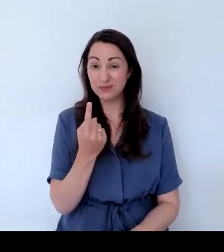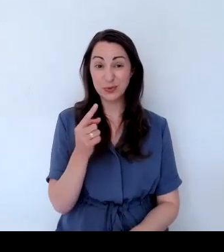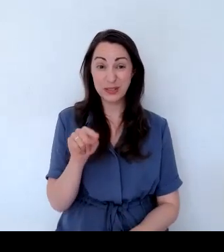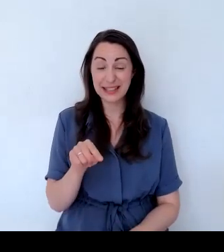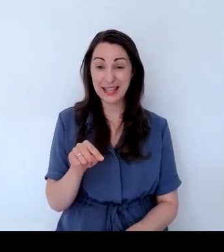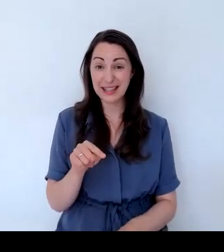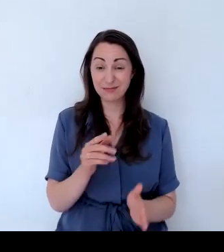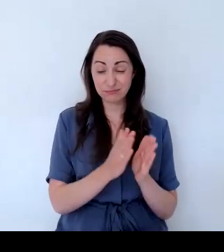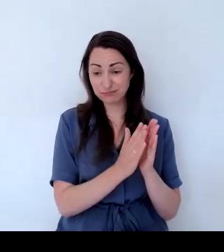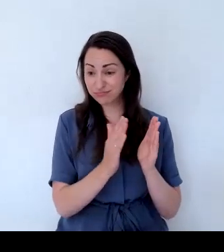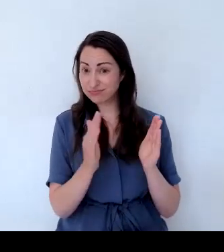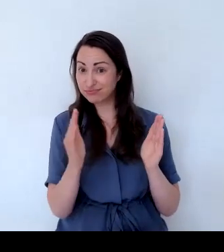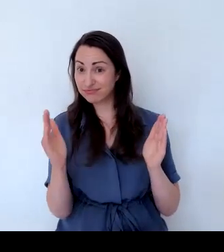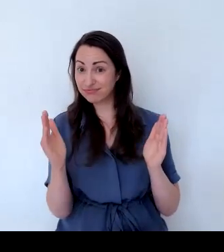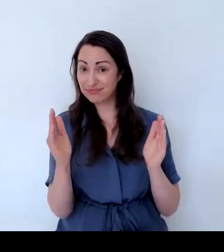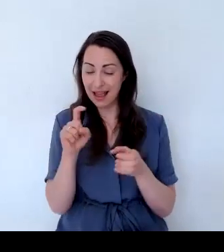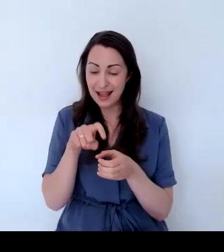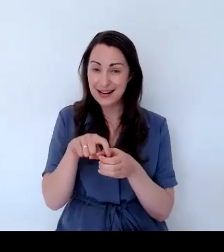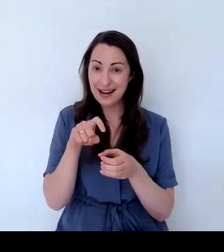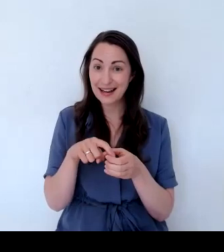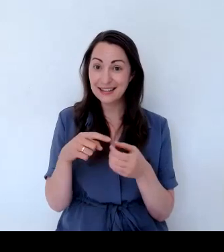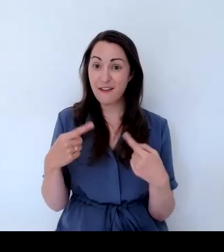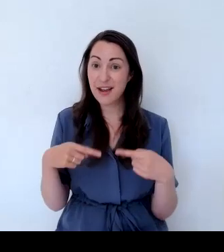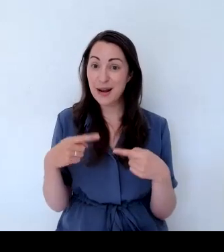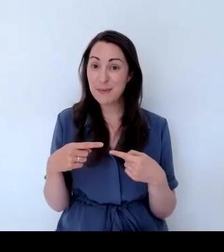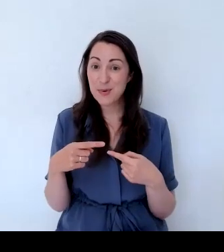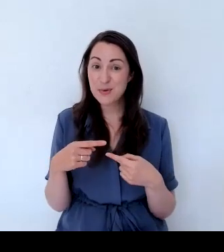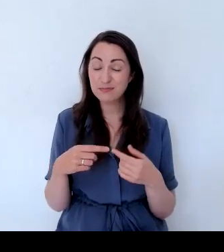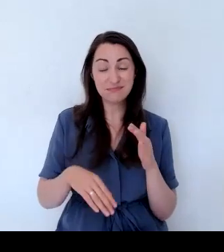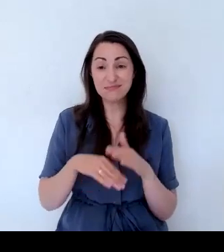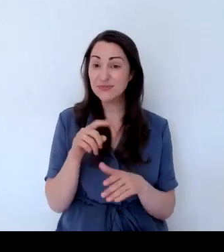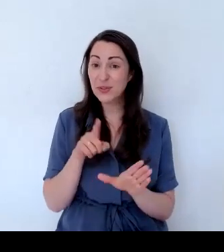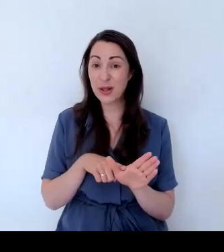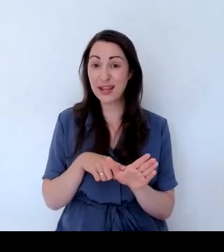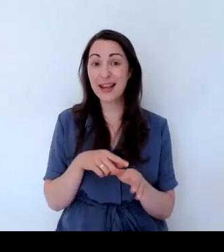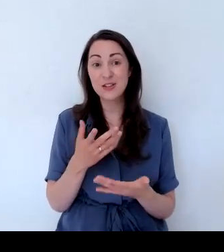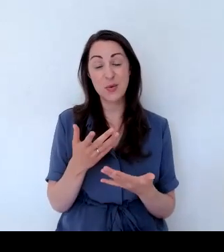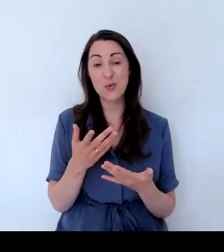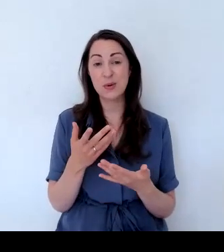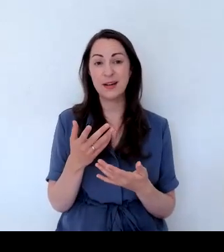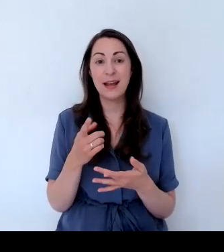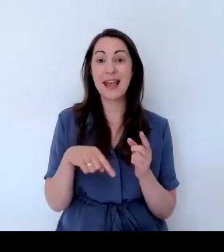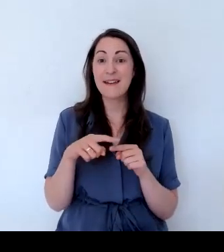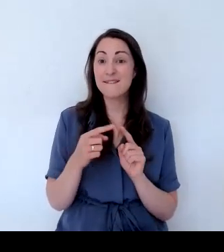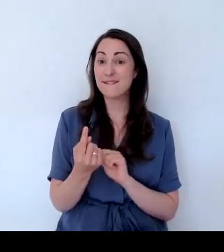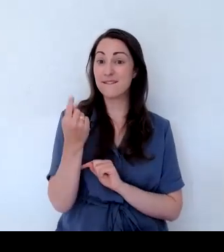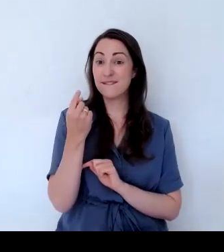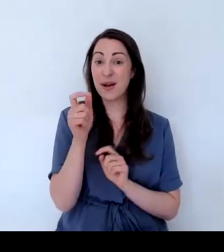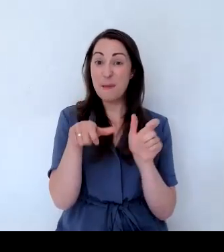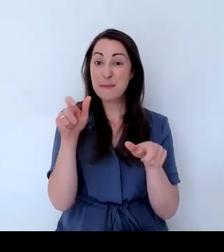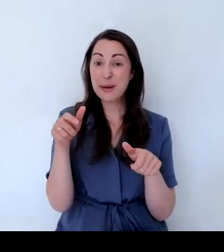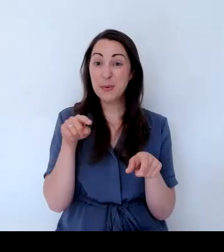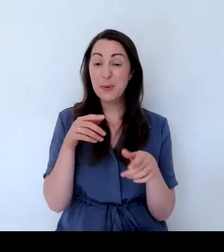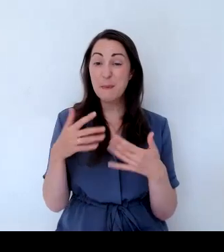really successful. So I just wanted to share that with you. If anybody else tried it after the seminar, after the webinar,